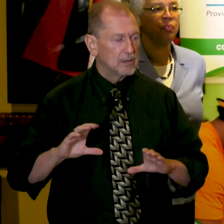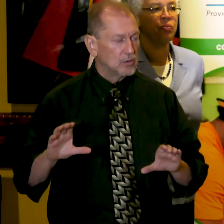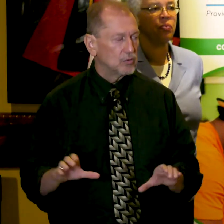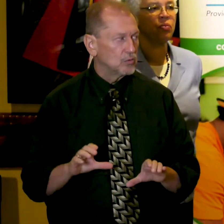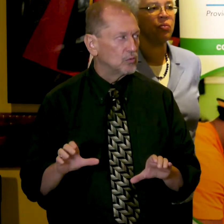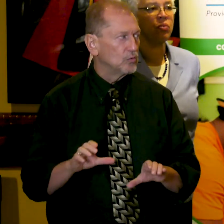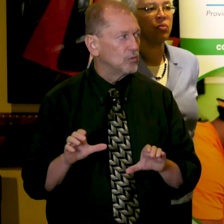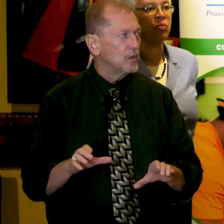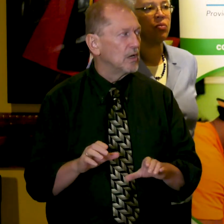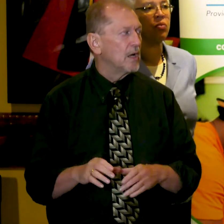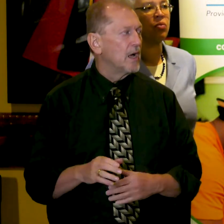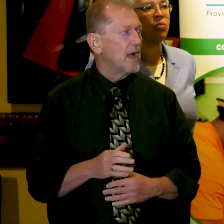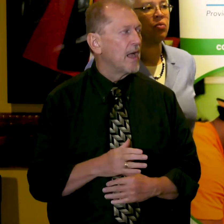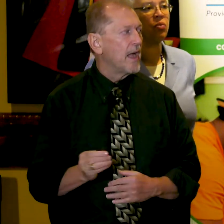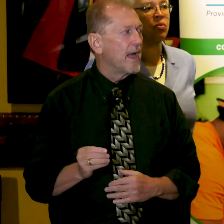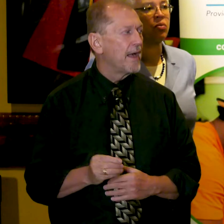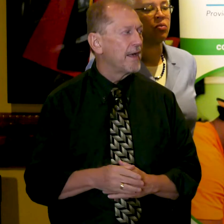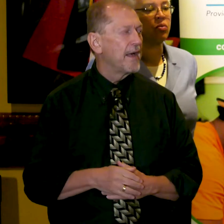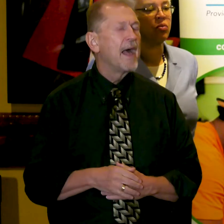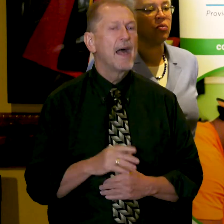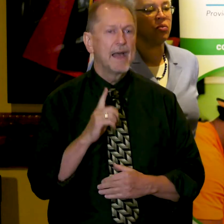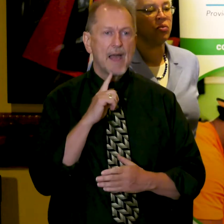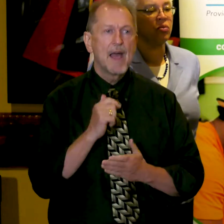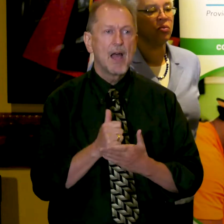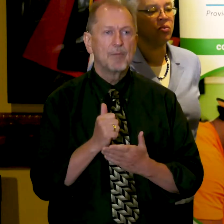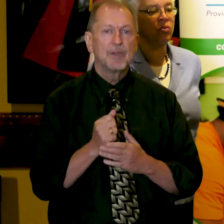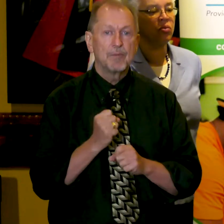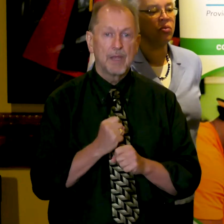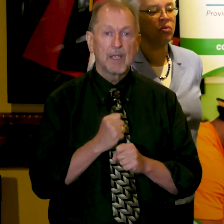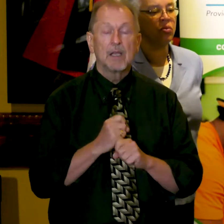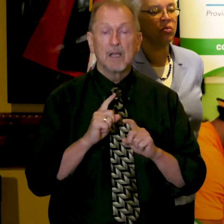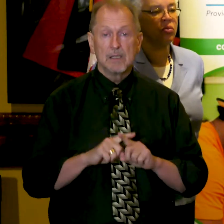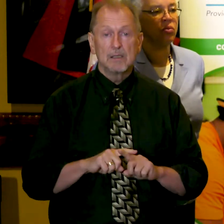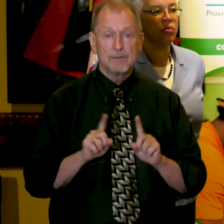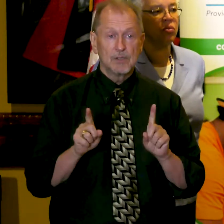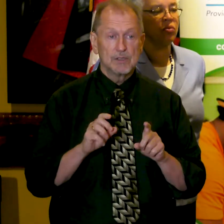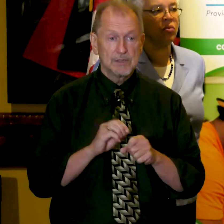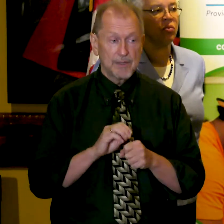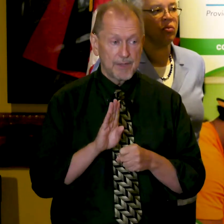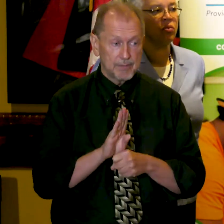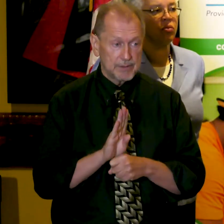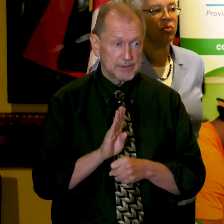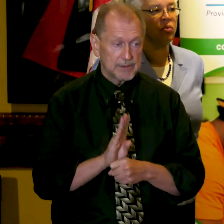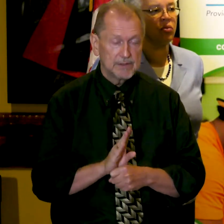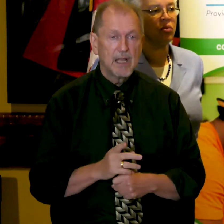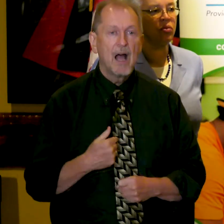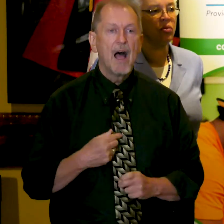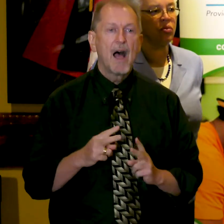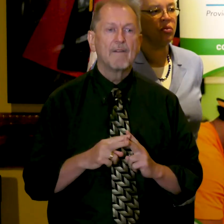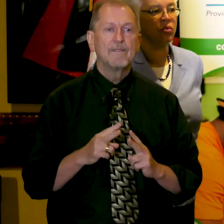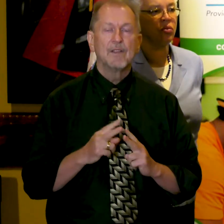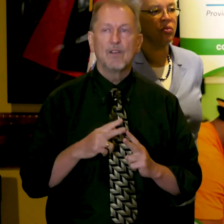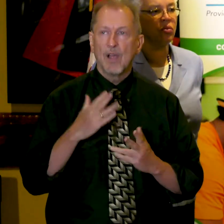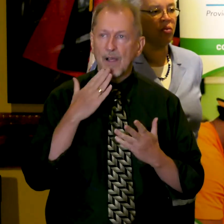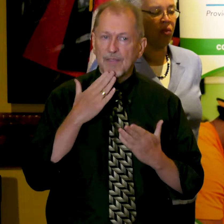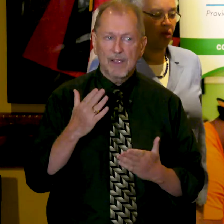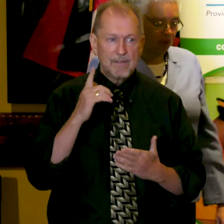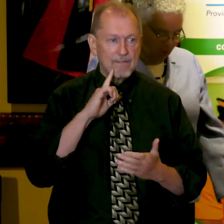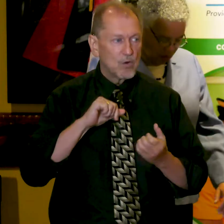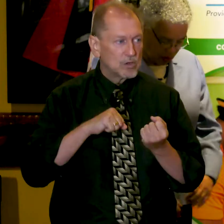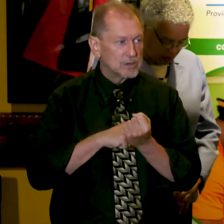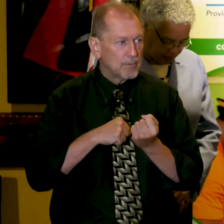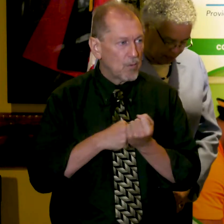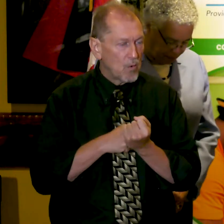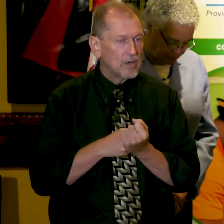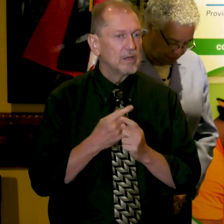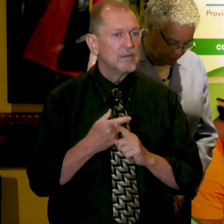and we can help make a difference and touch people's lives. I'm very grateful for the support that we have received from the Cook